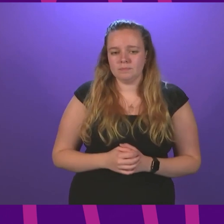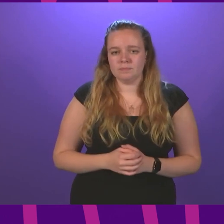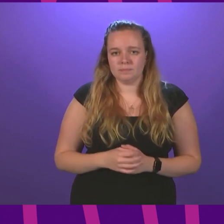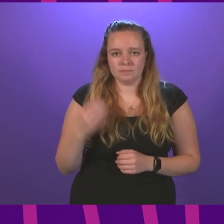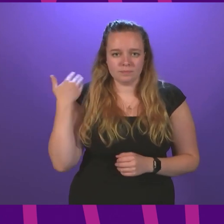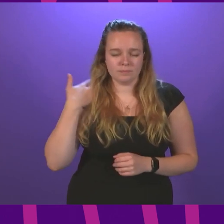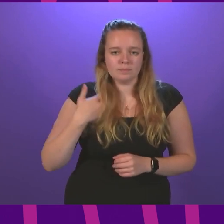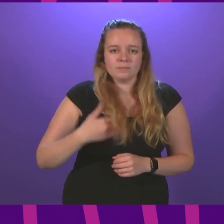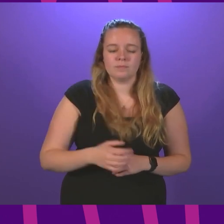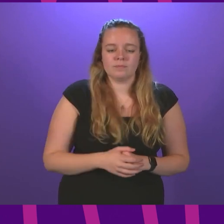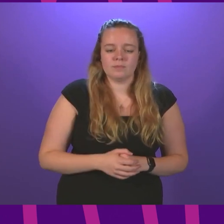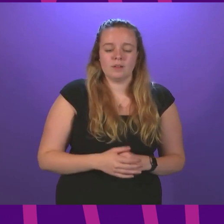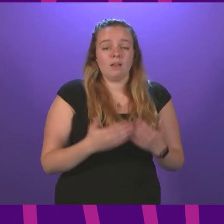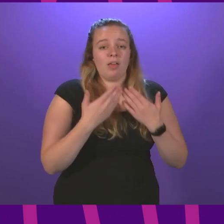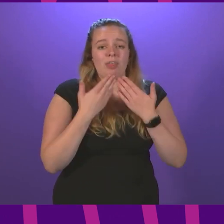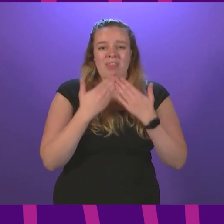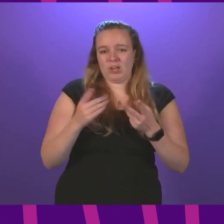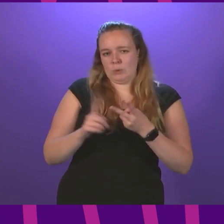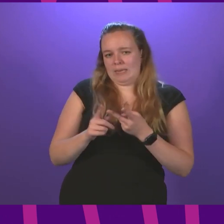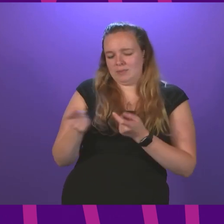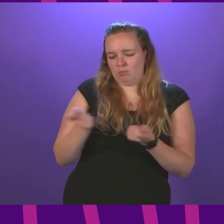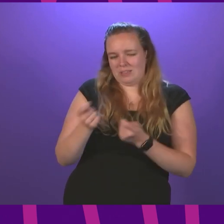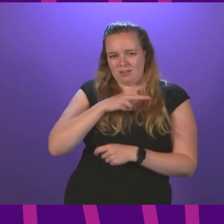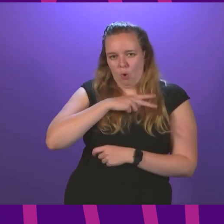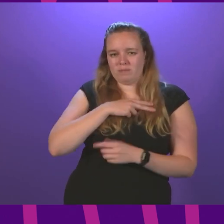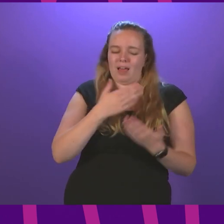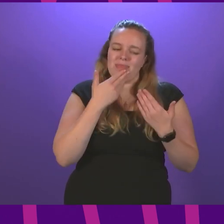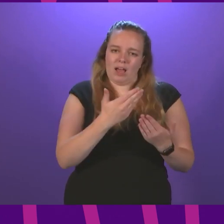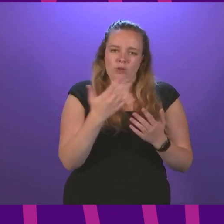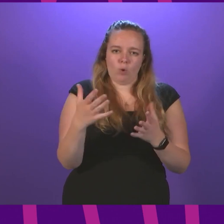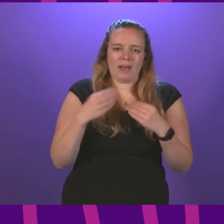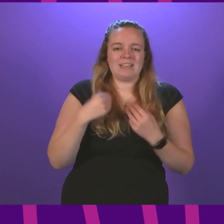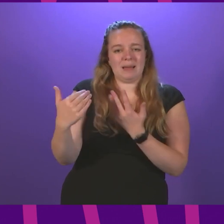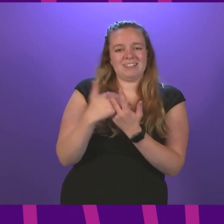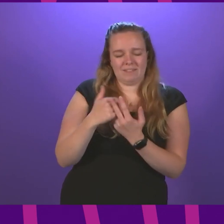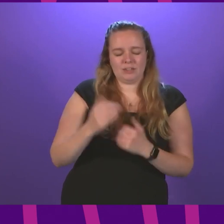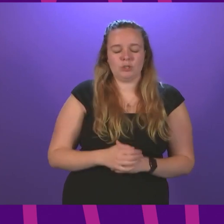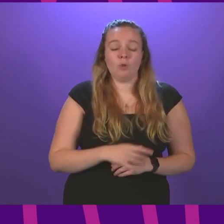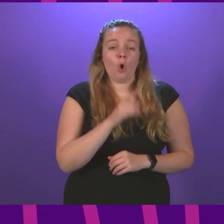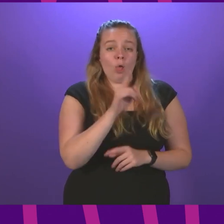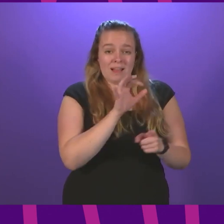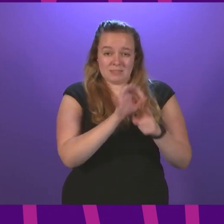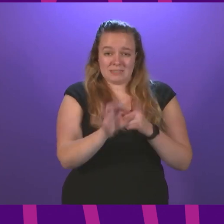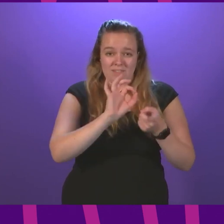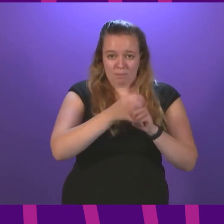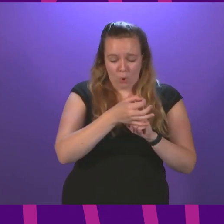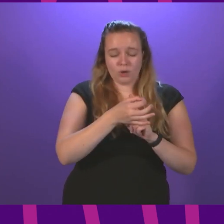Thank you, Deputy Secretary, taking this intervention. On that particular point and on the particular points about